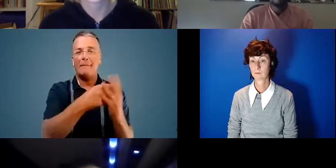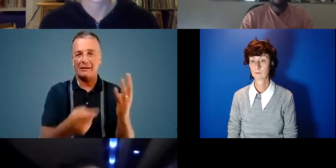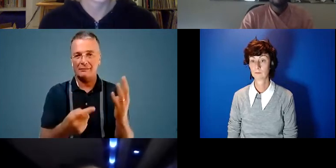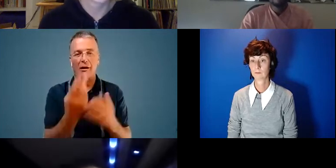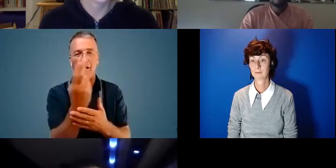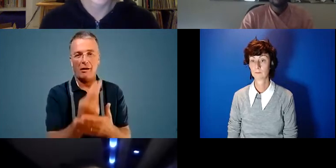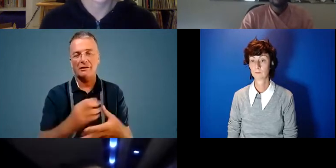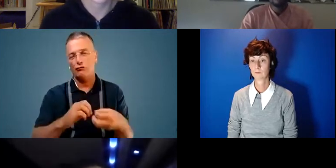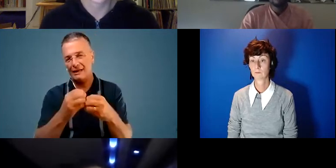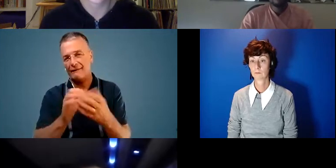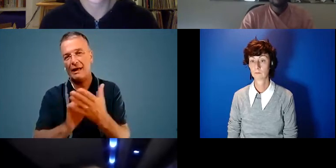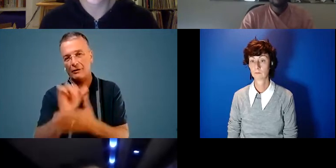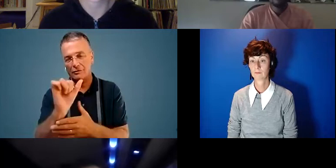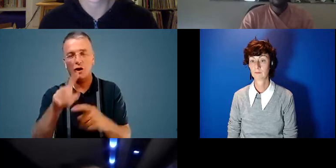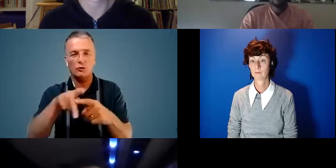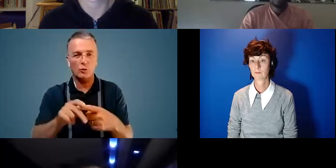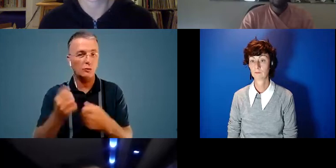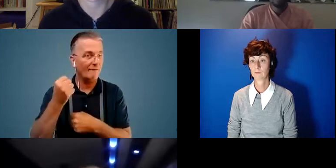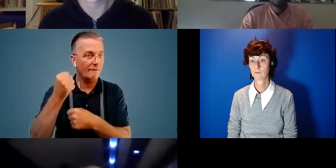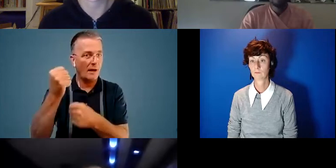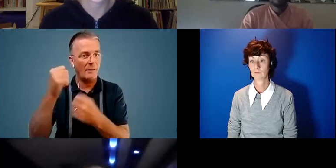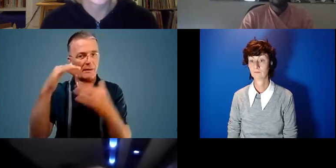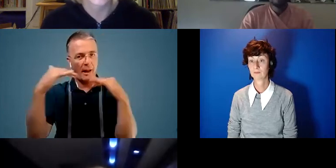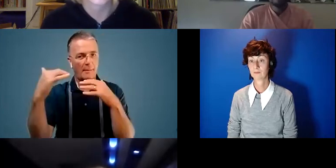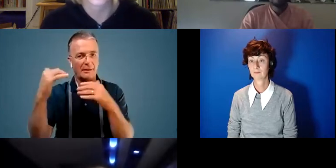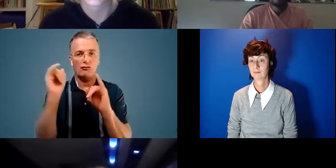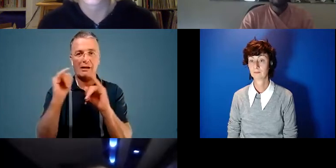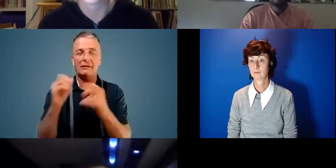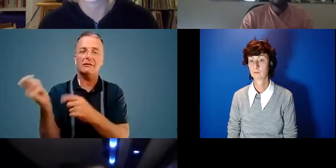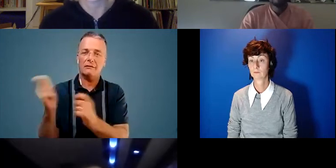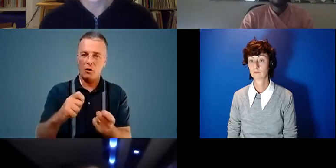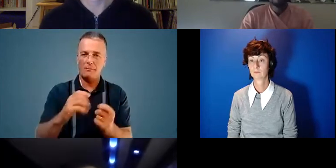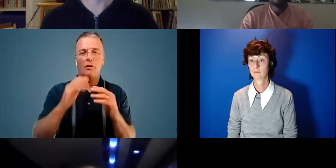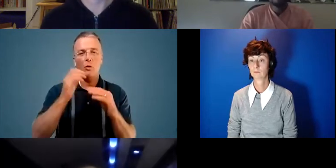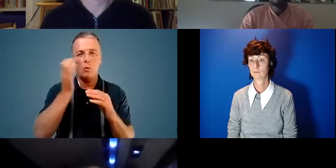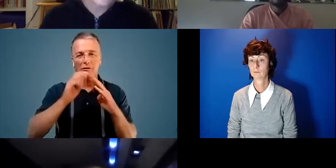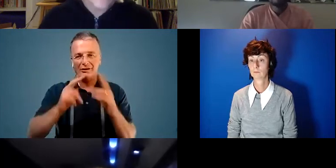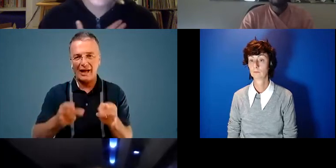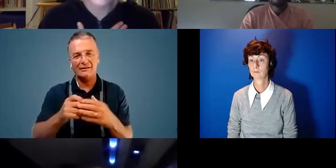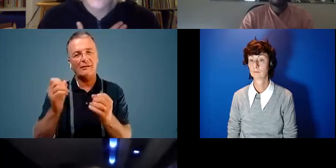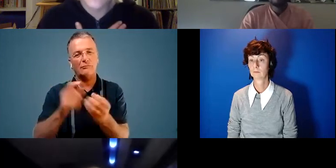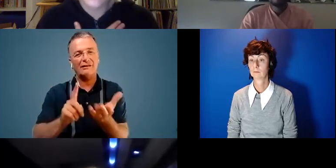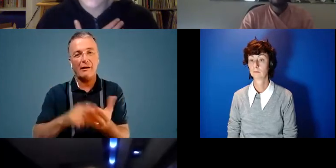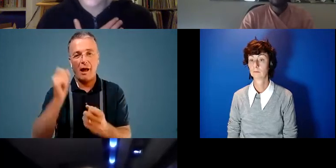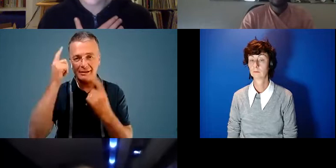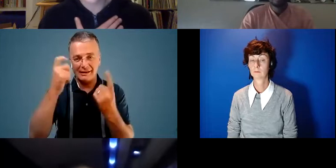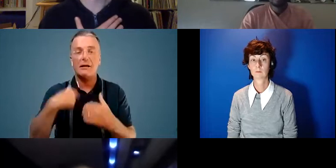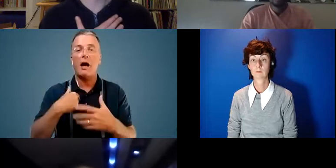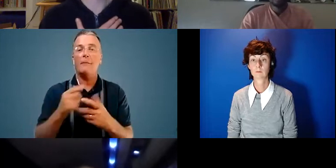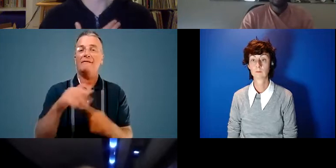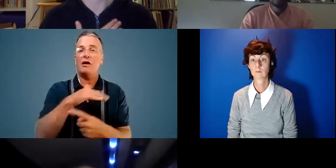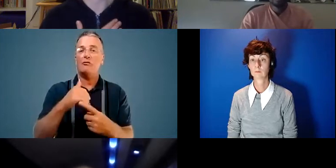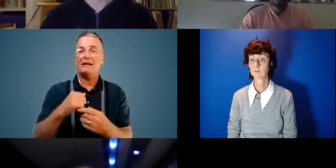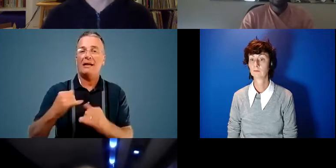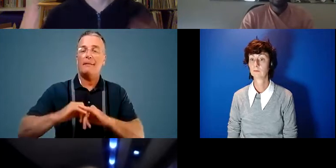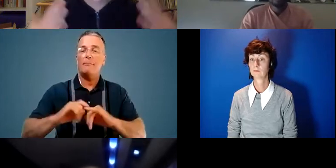Creativity and Culture, Tools to Fight the Climate Crisis, brought to you by Watershed and Bristol Ideas. I'm an environmental emergencies action researcher